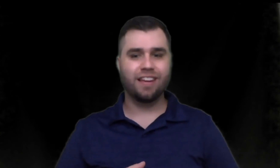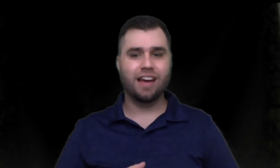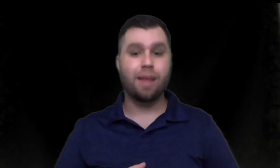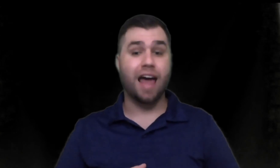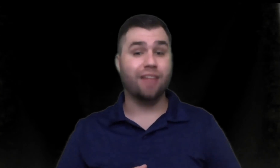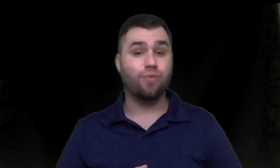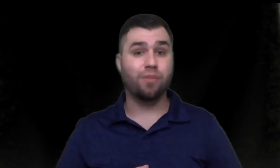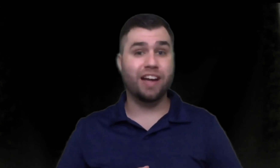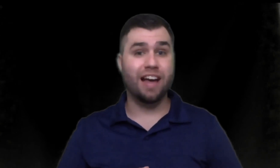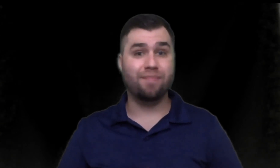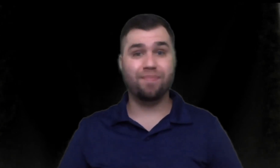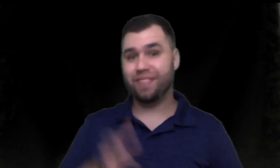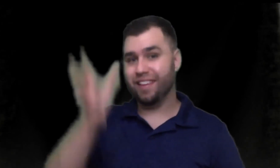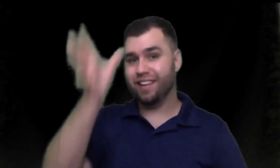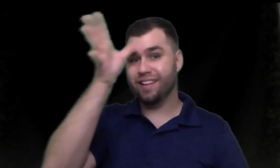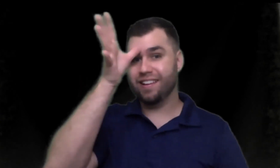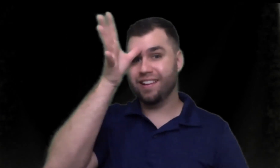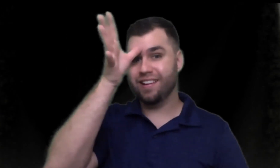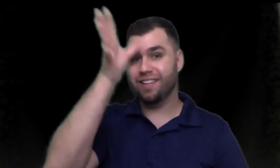I'm going to ask one more time